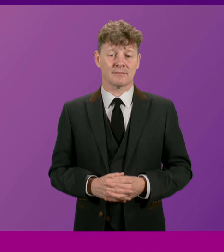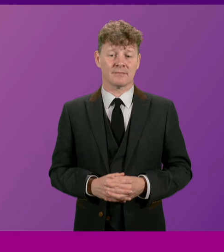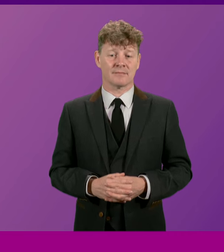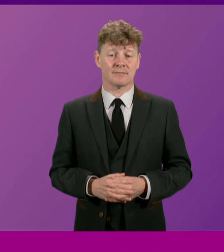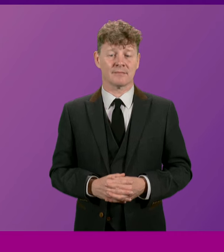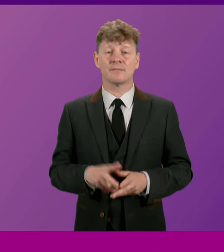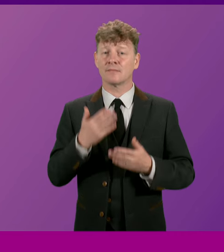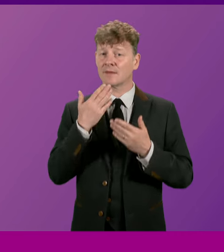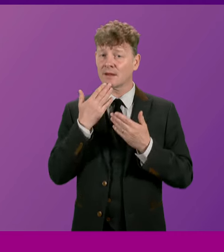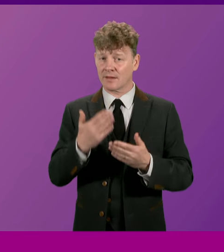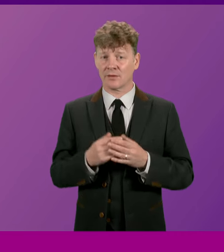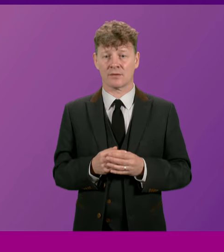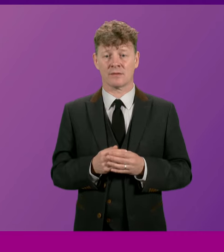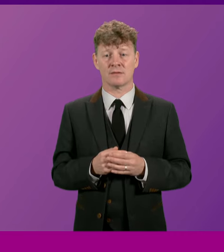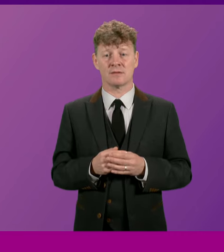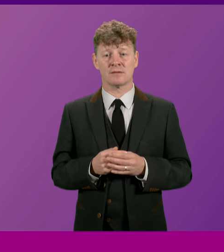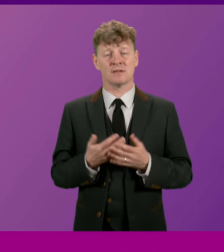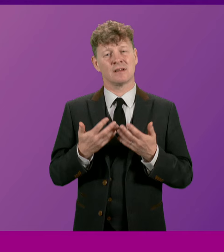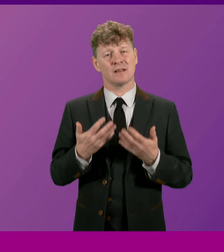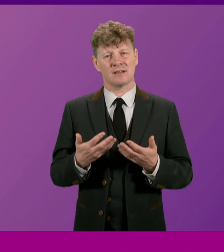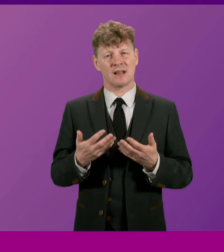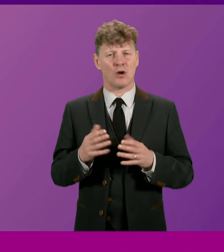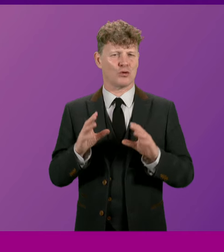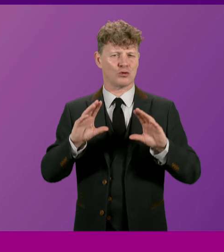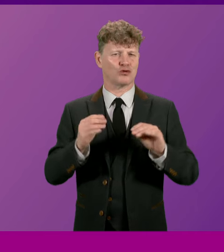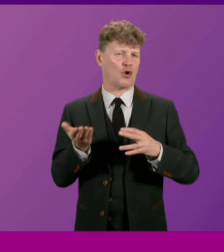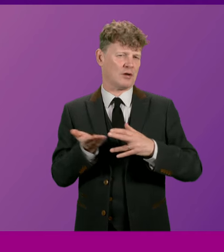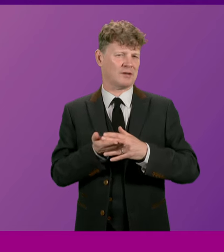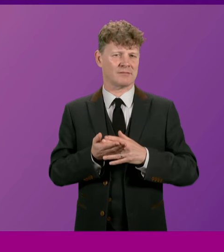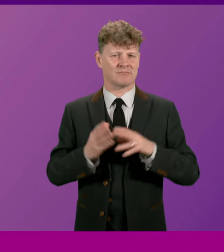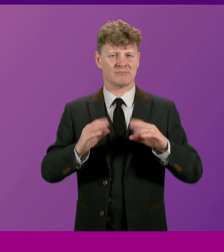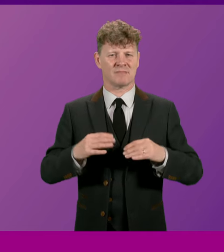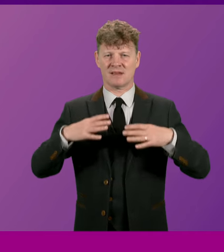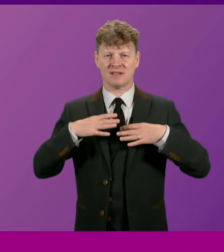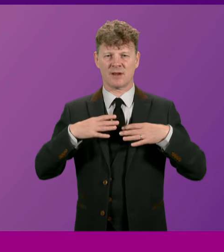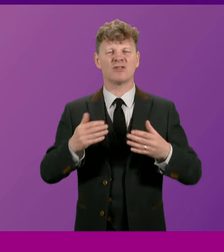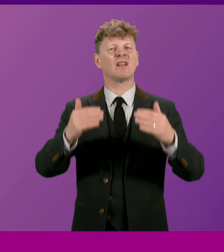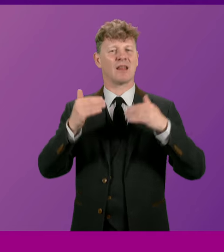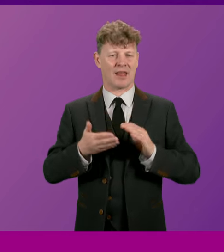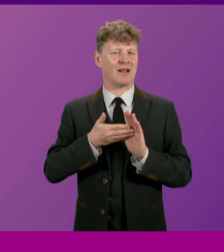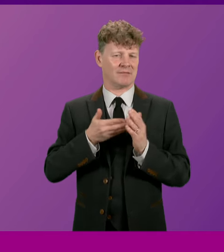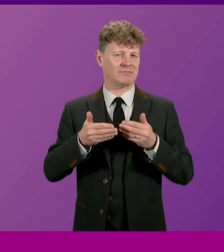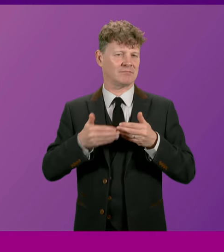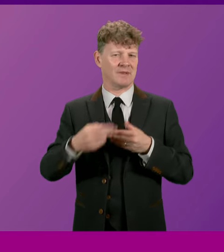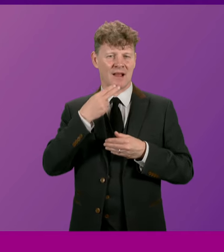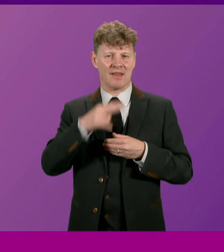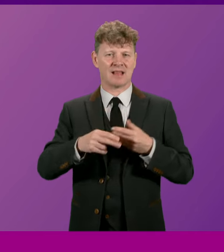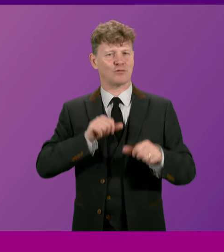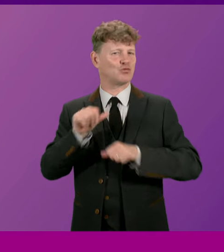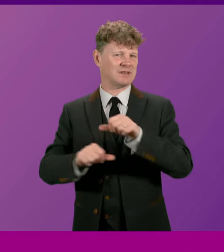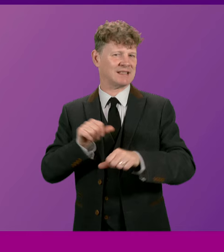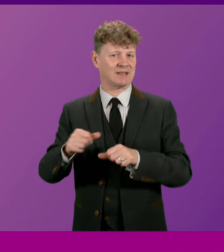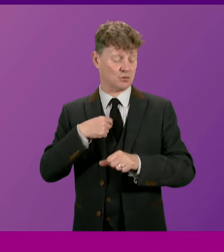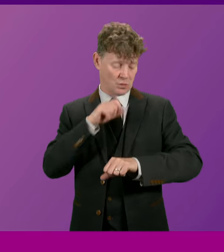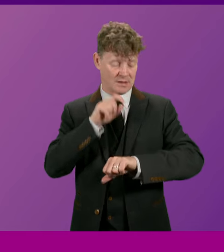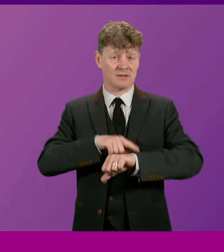Thank you. I will, well, we will now move into a short period of suspension before we move to the rest of this afternoon's proceedings, which will